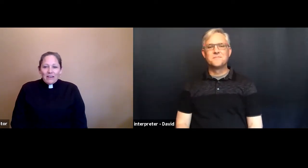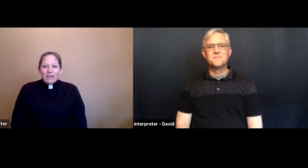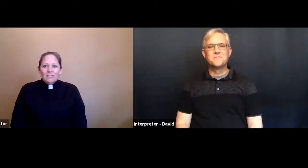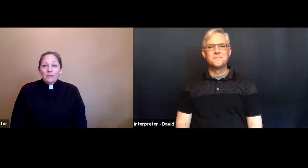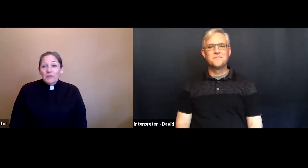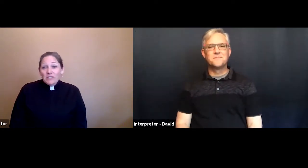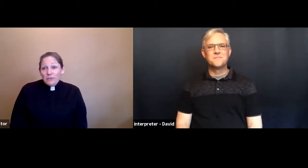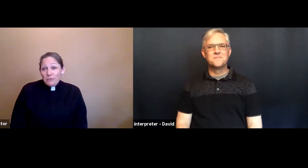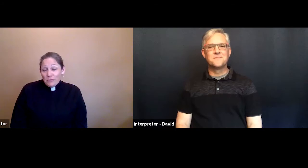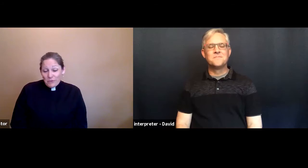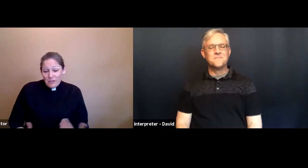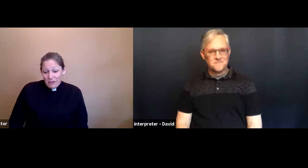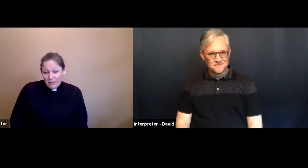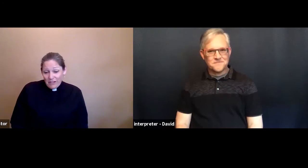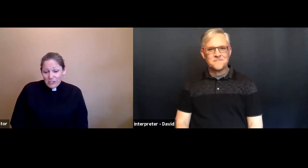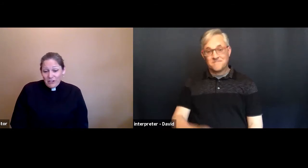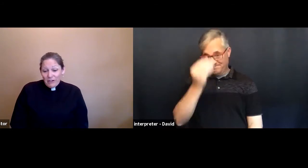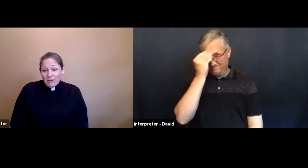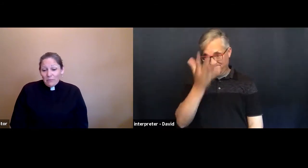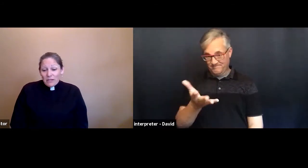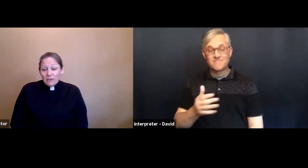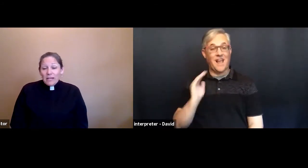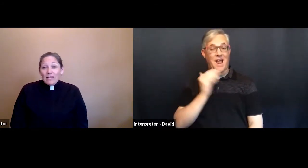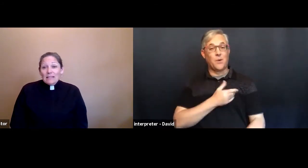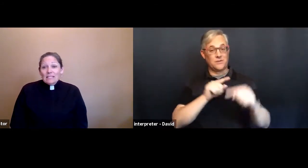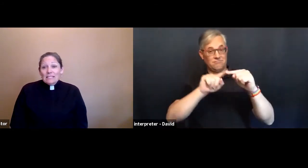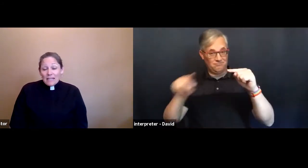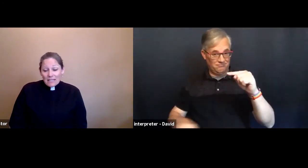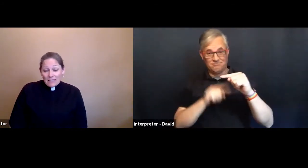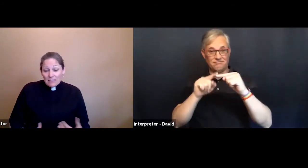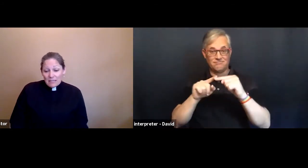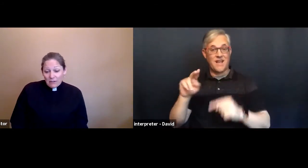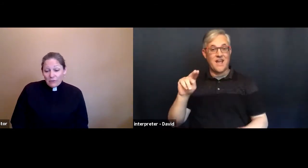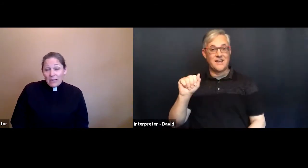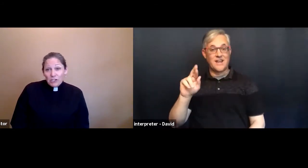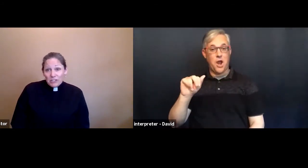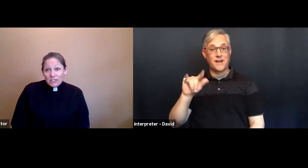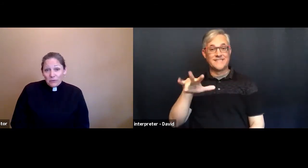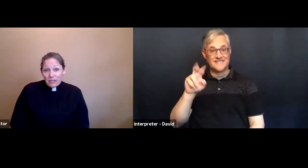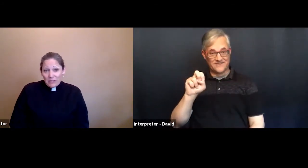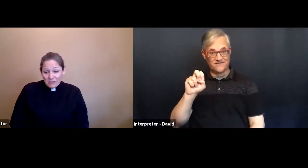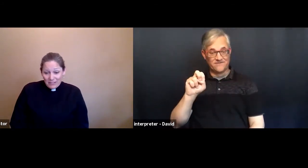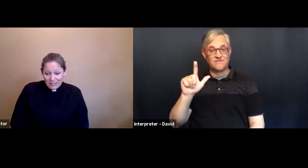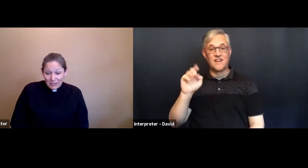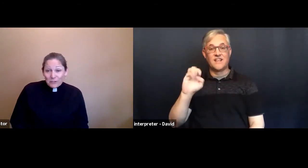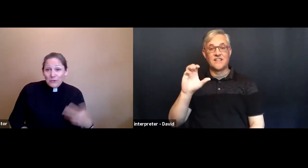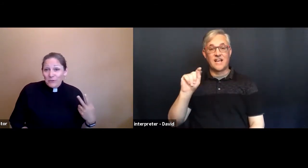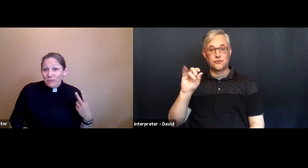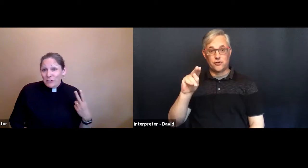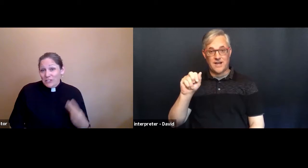So, this year, through the Narrative Lectionary, we look at the second creation story. There are two versions